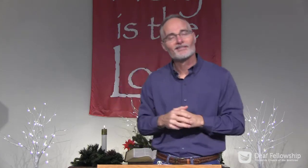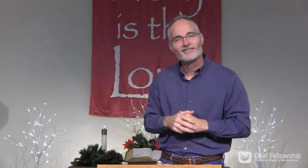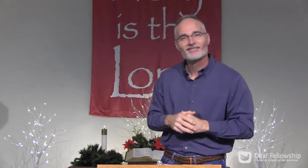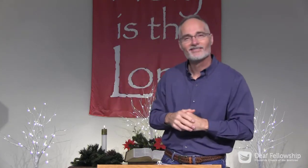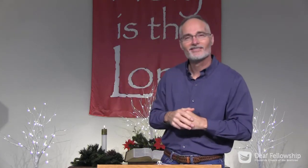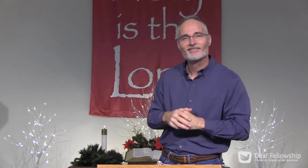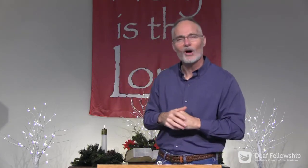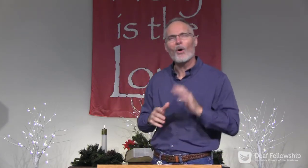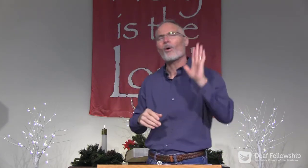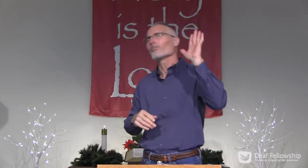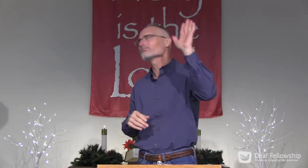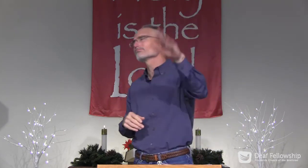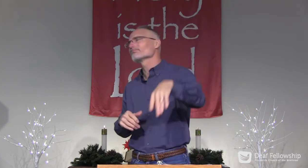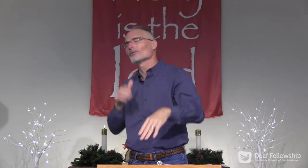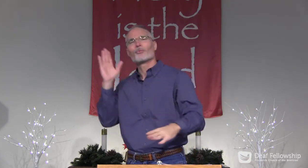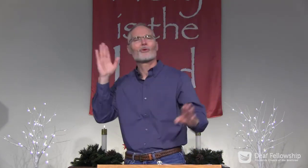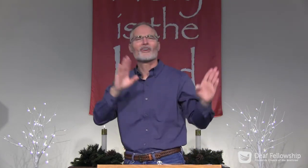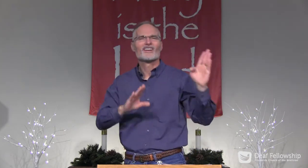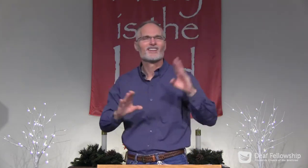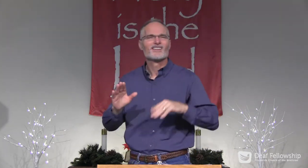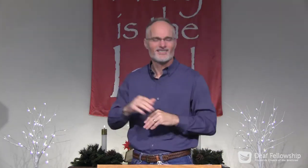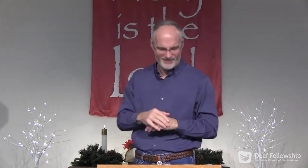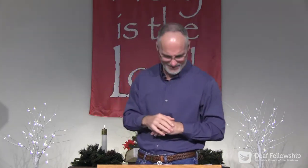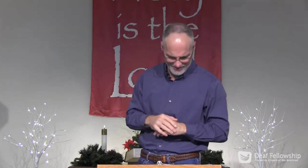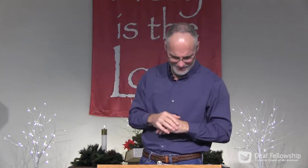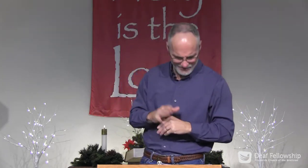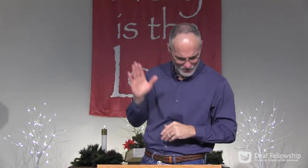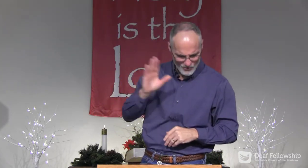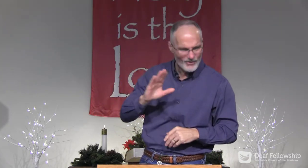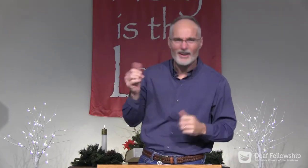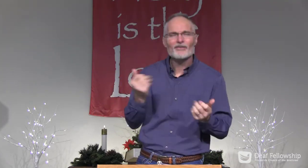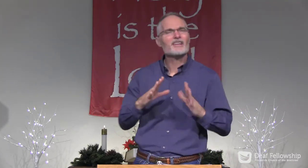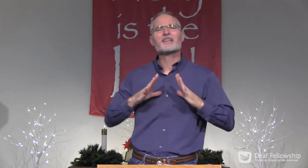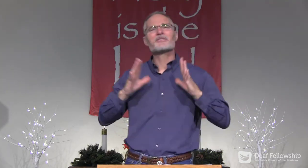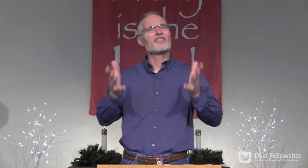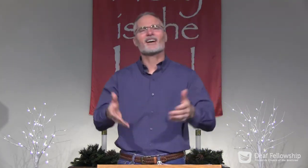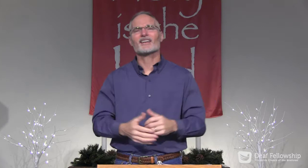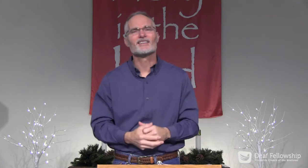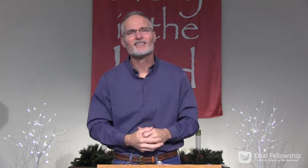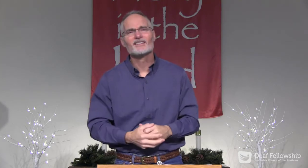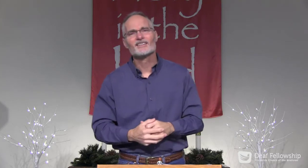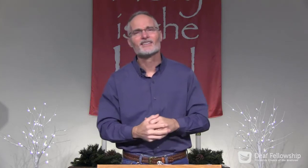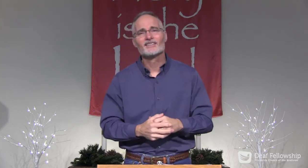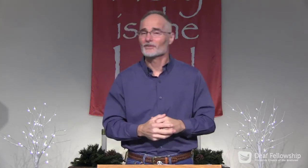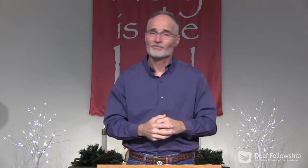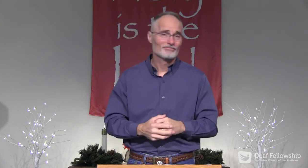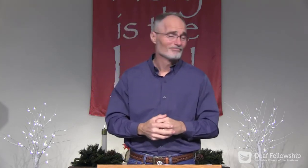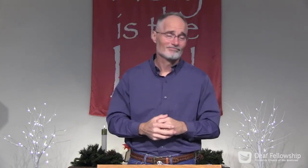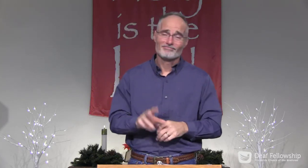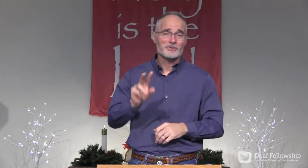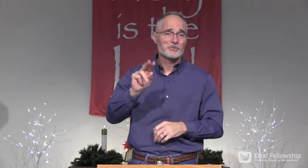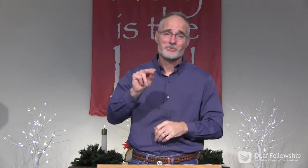But what did He say? Did He say, oh, don't worry, everything's fine. Nope.